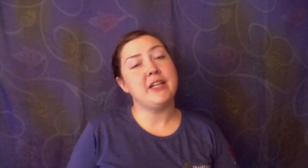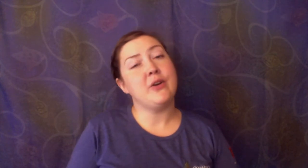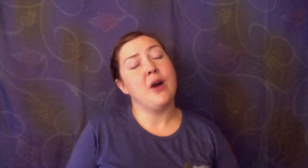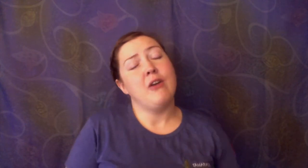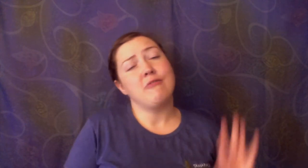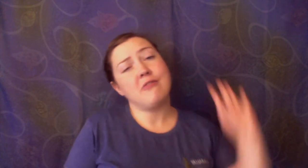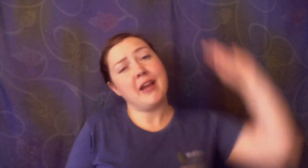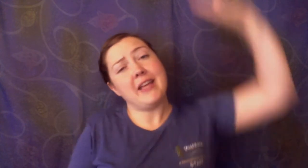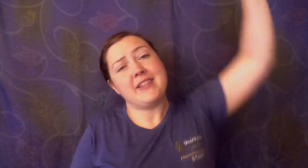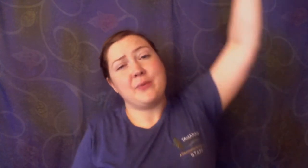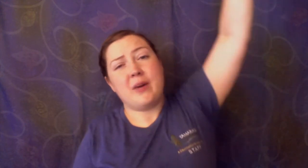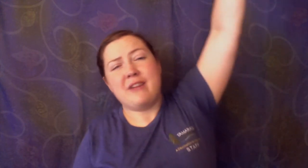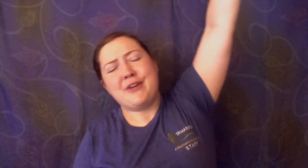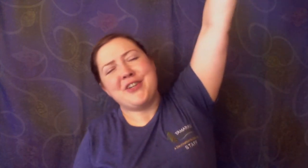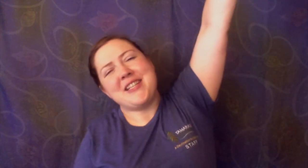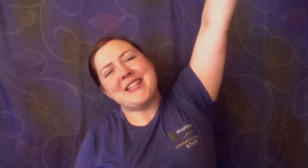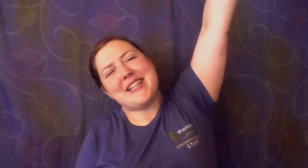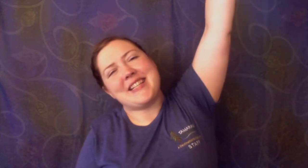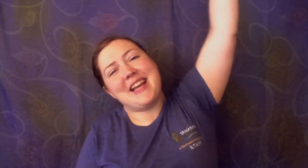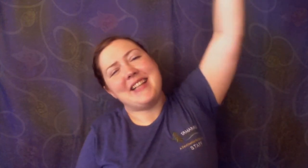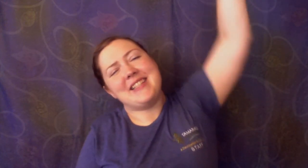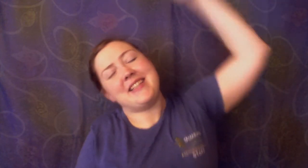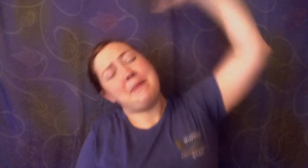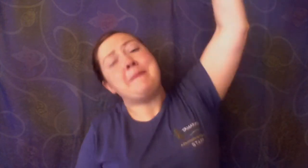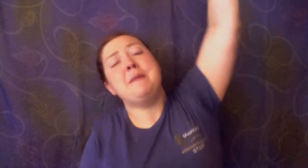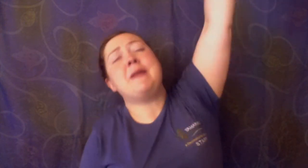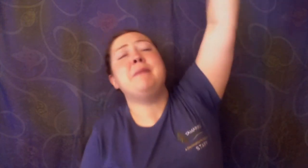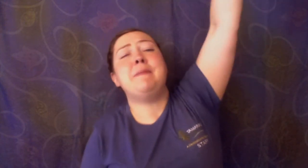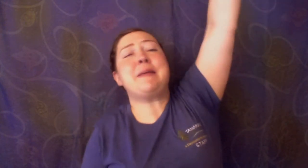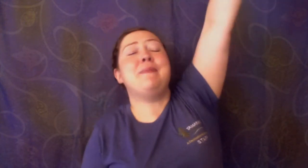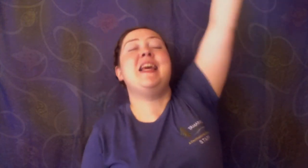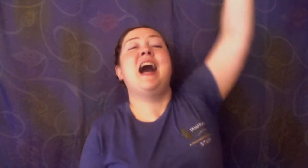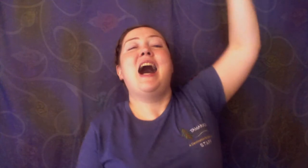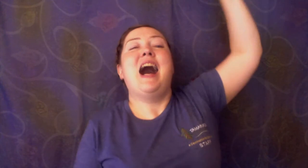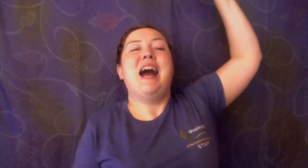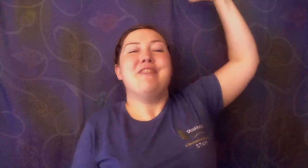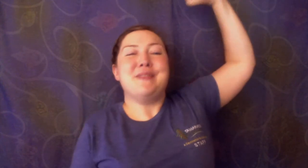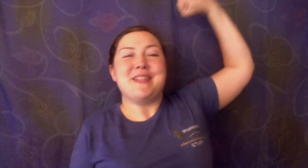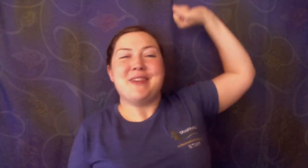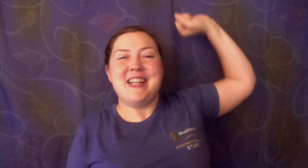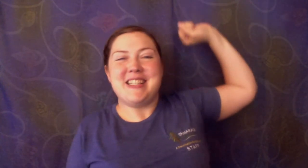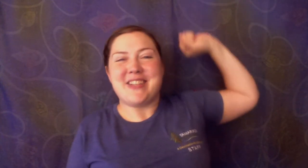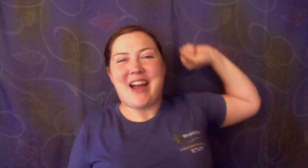raised one of her six legs and said, pick me, pick me, pick me. I've always wanted to travel.